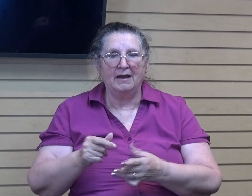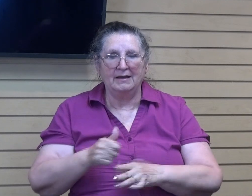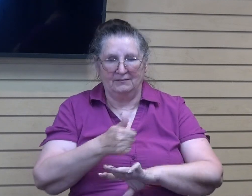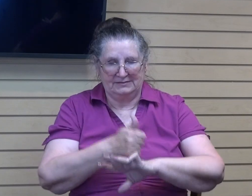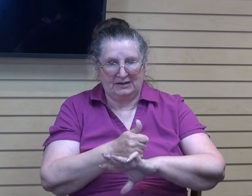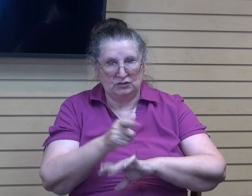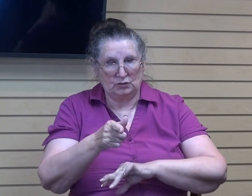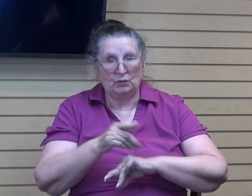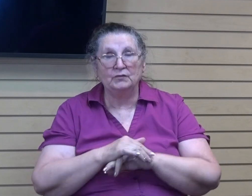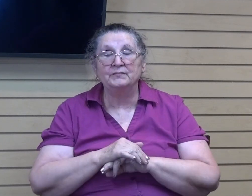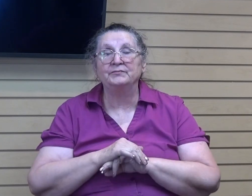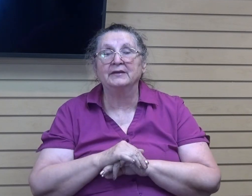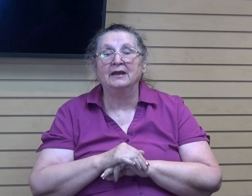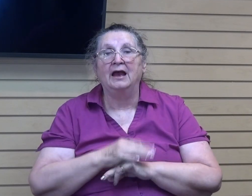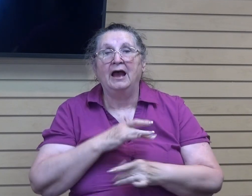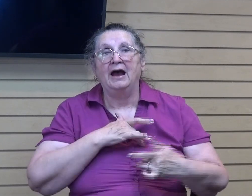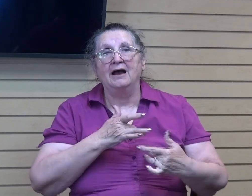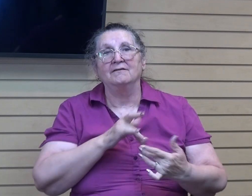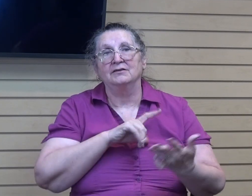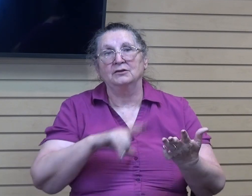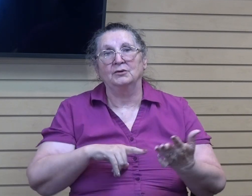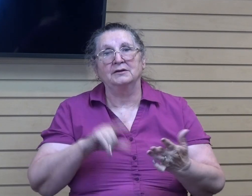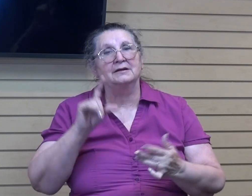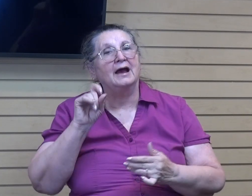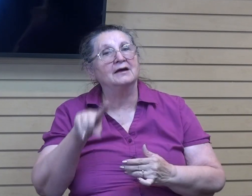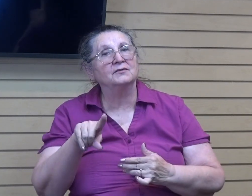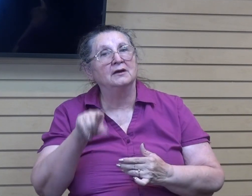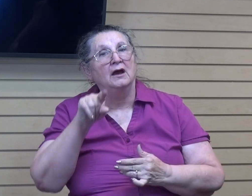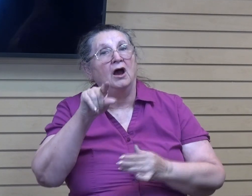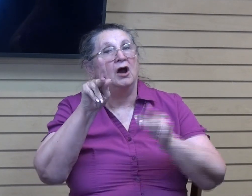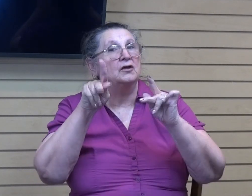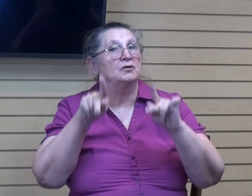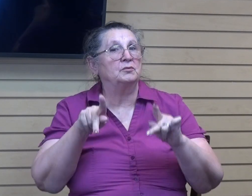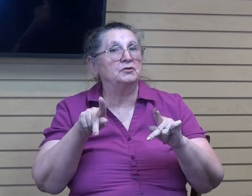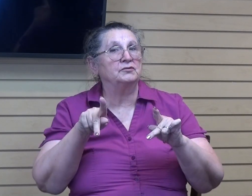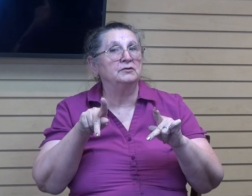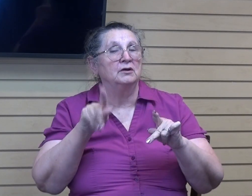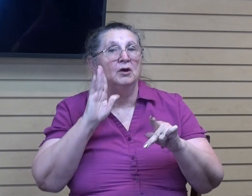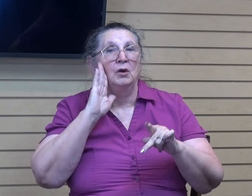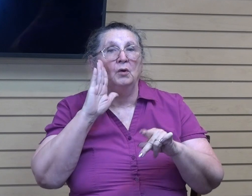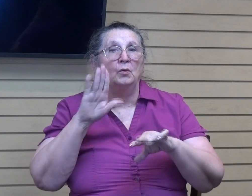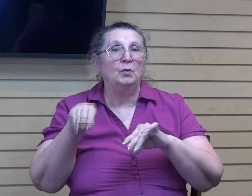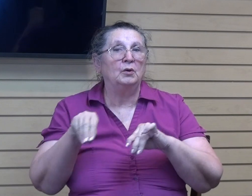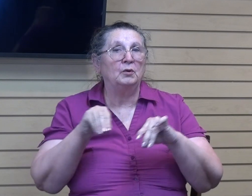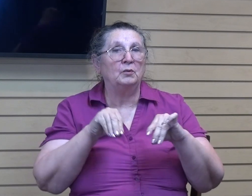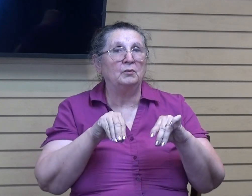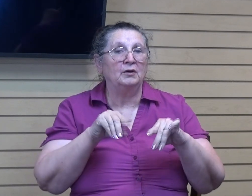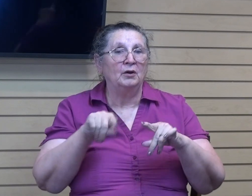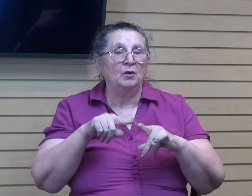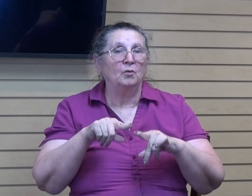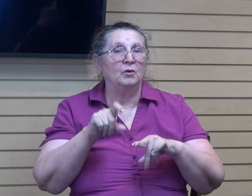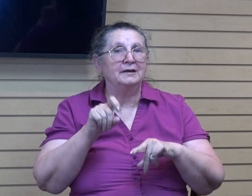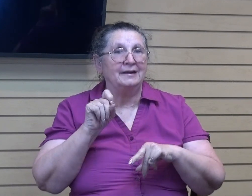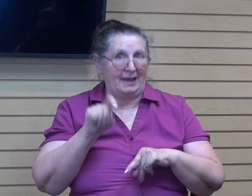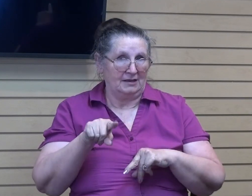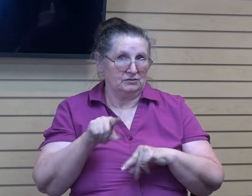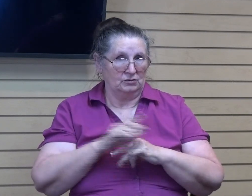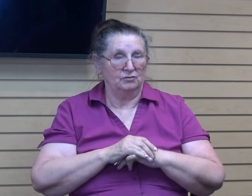And I feel like the Lord is asking me are you the person that's going to move when I ask you to move? Maybe.